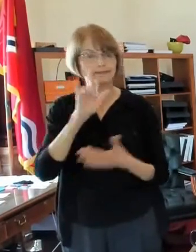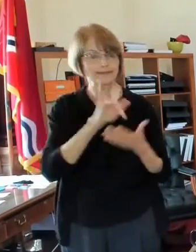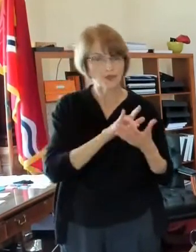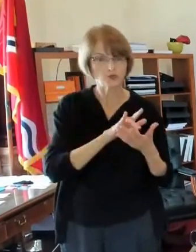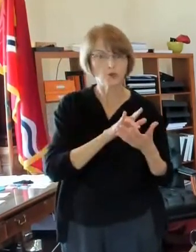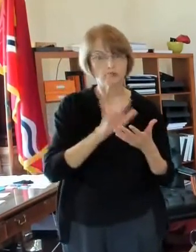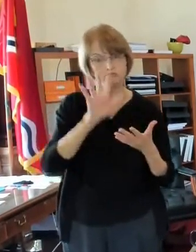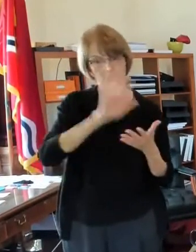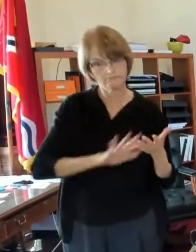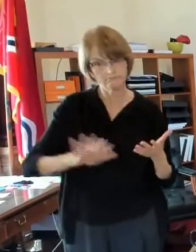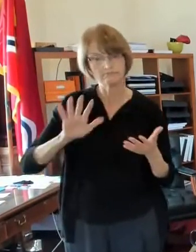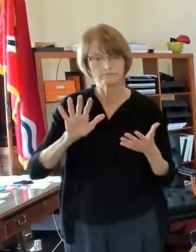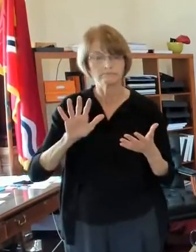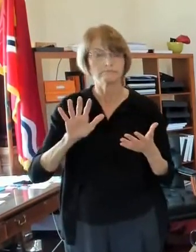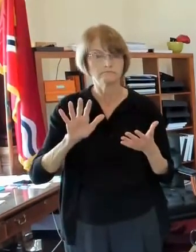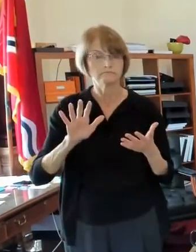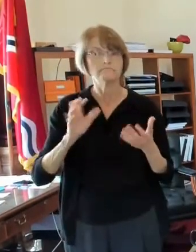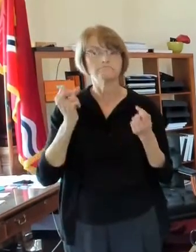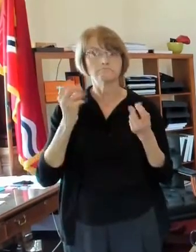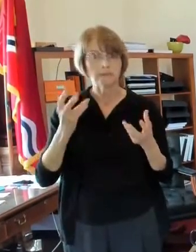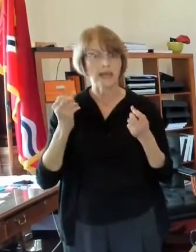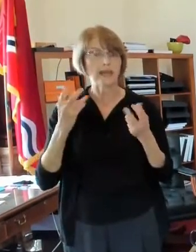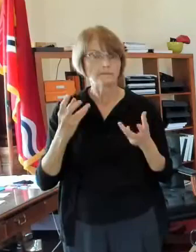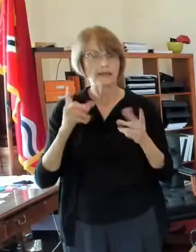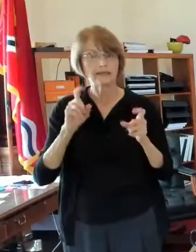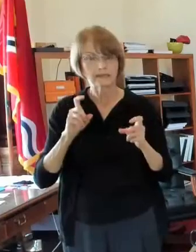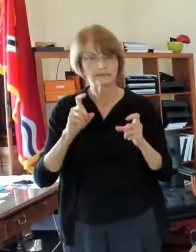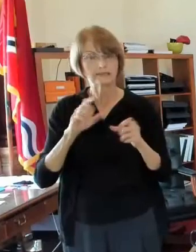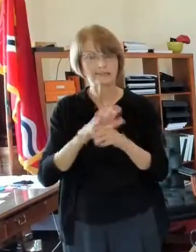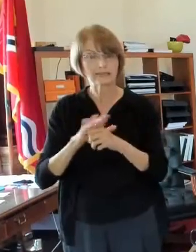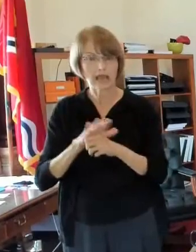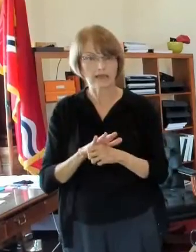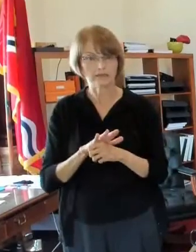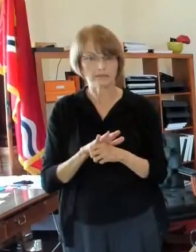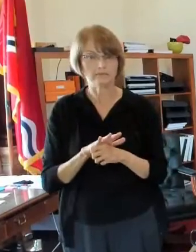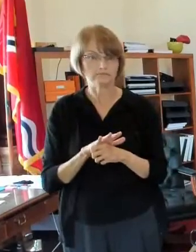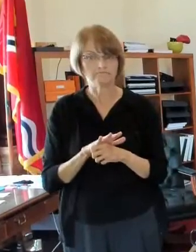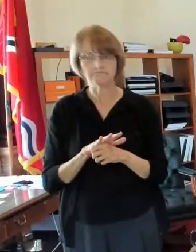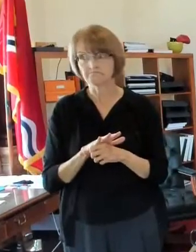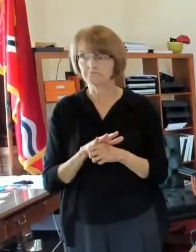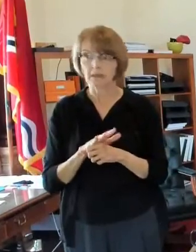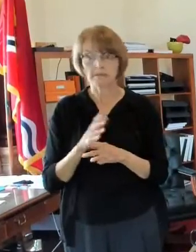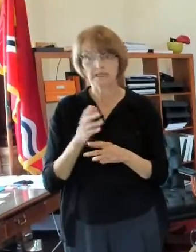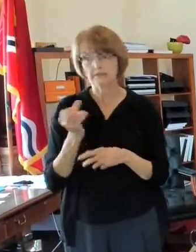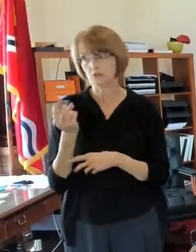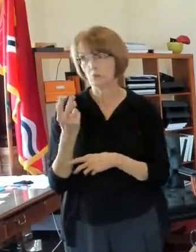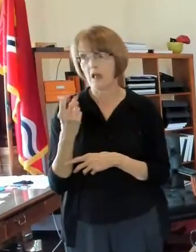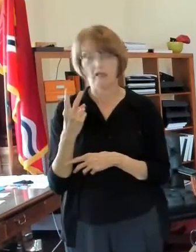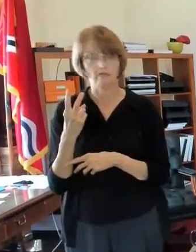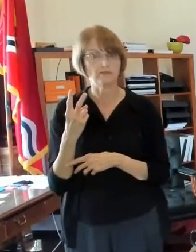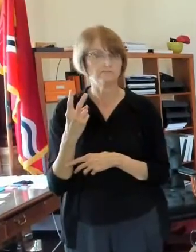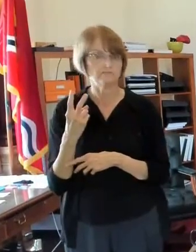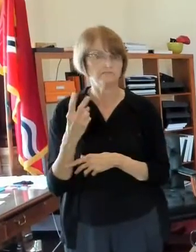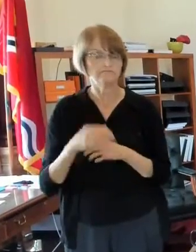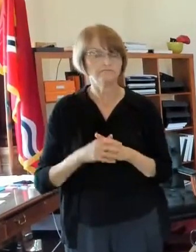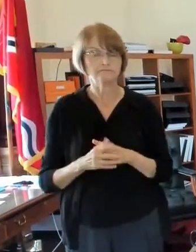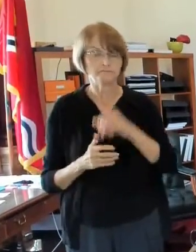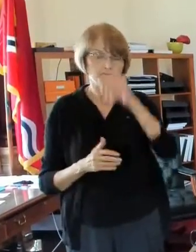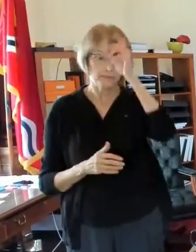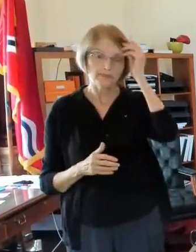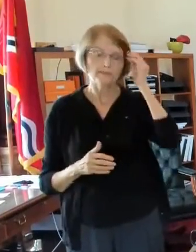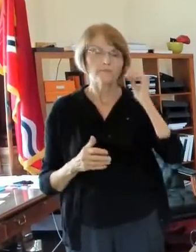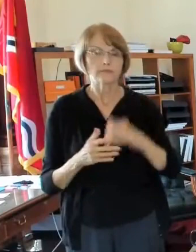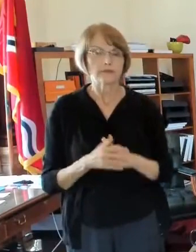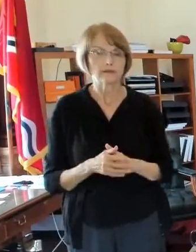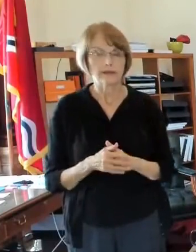area there there are a number of them all over the city probably at least a dozen so uh so